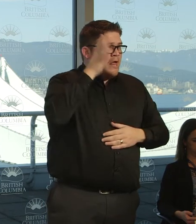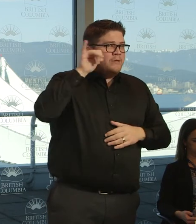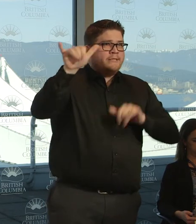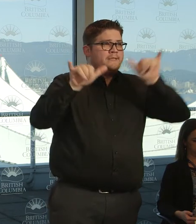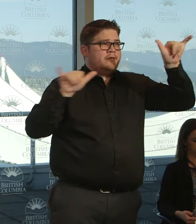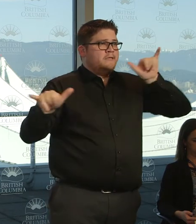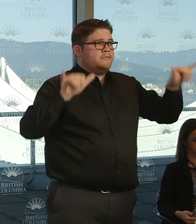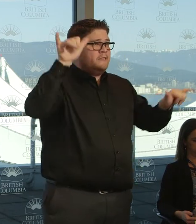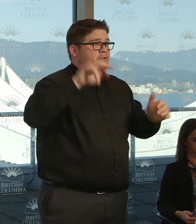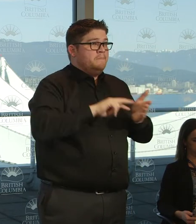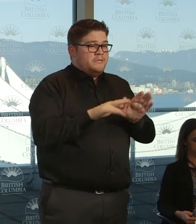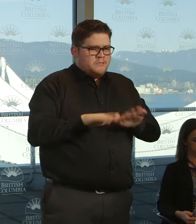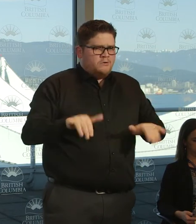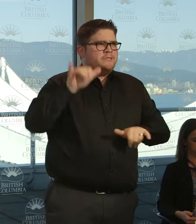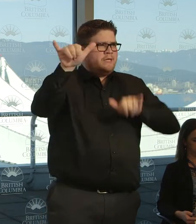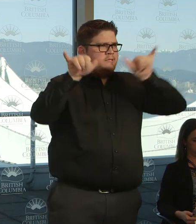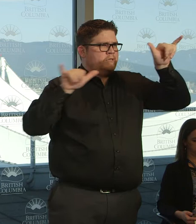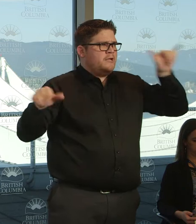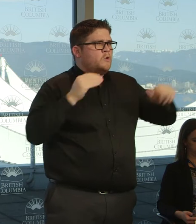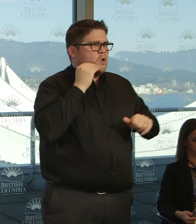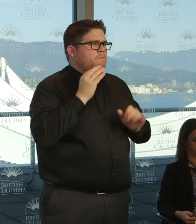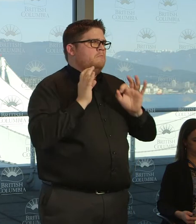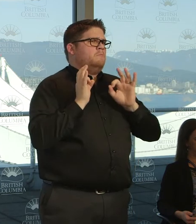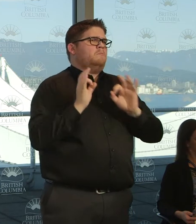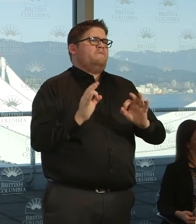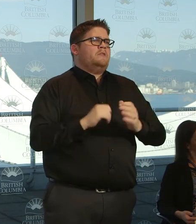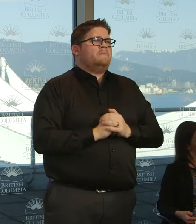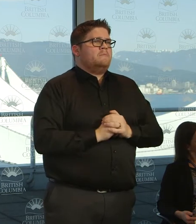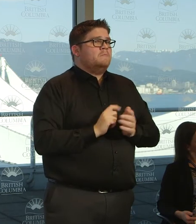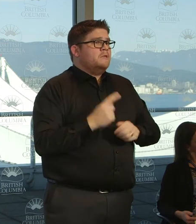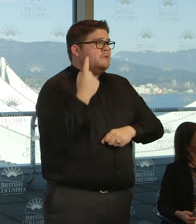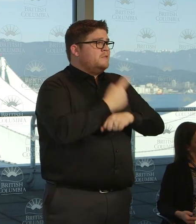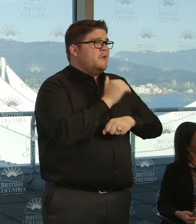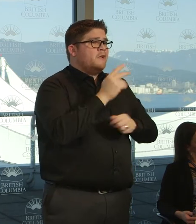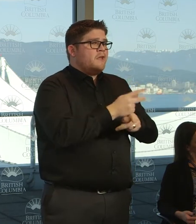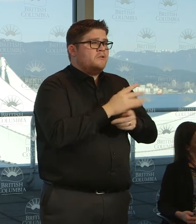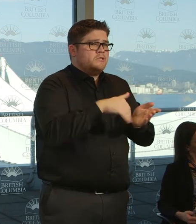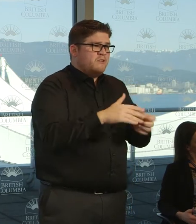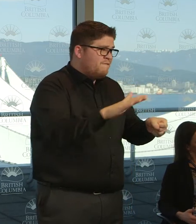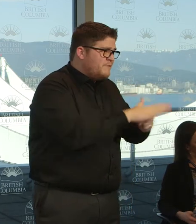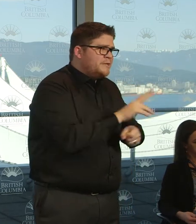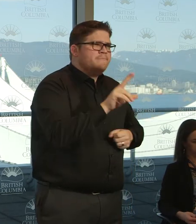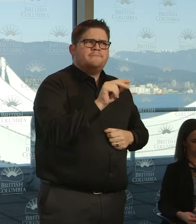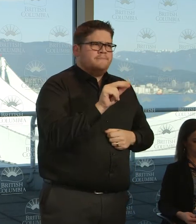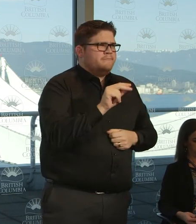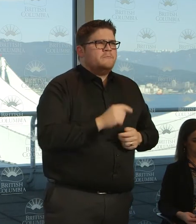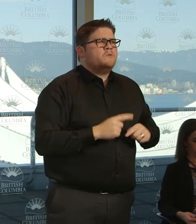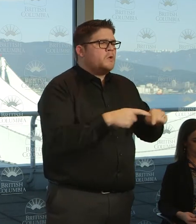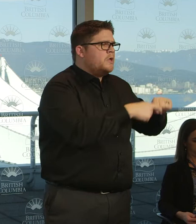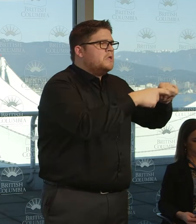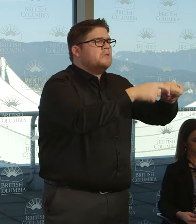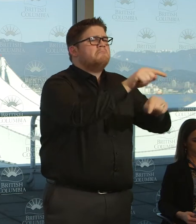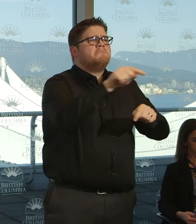because that does take the pressure off our daycare centres and ensures that there is reliable and safe childcare for those who do need it.